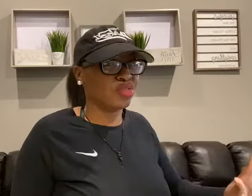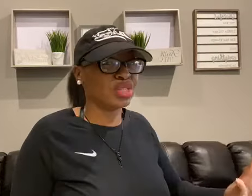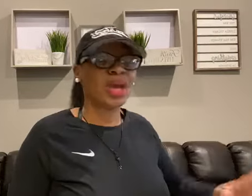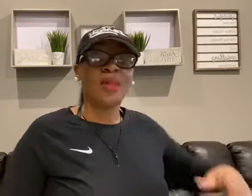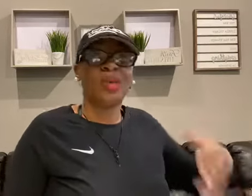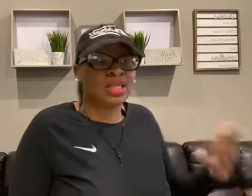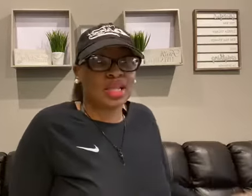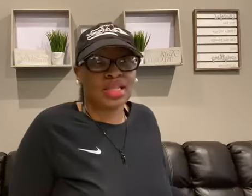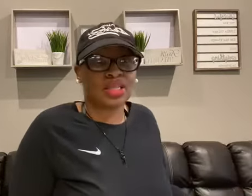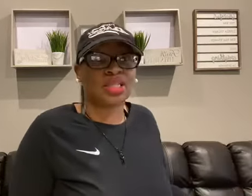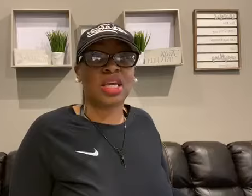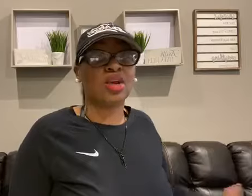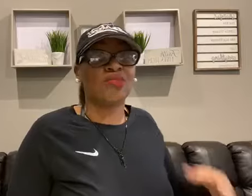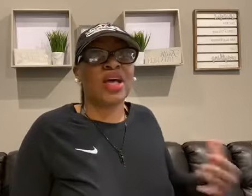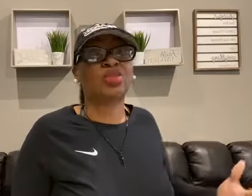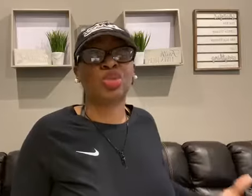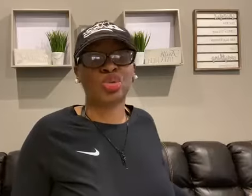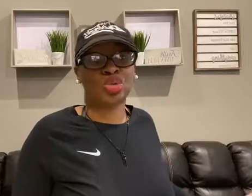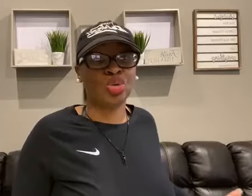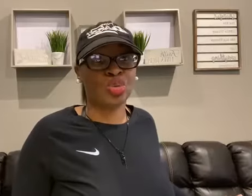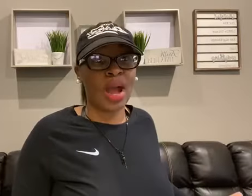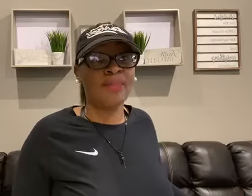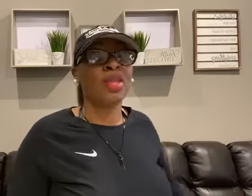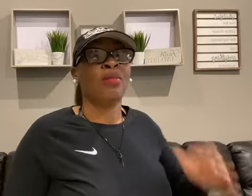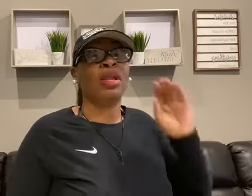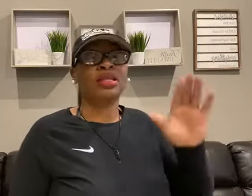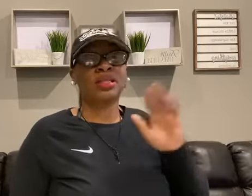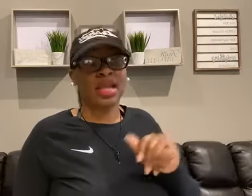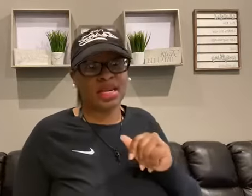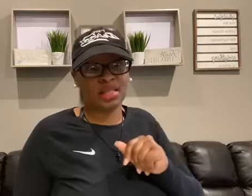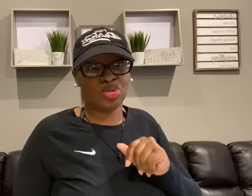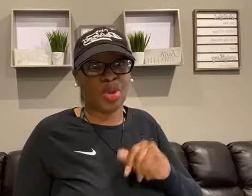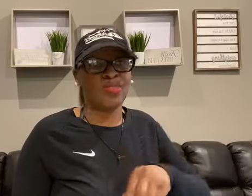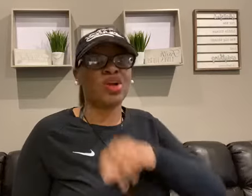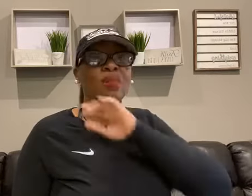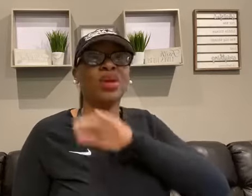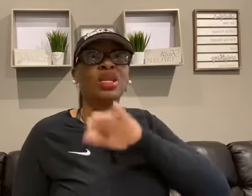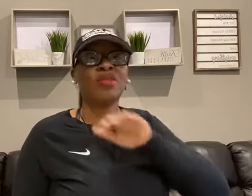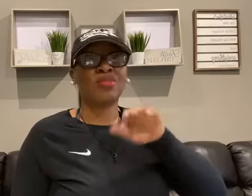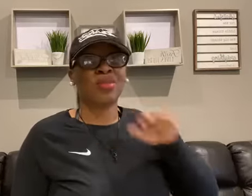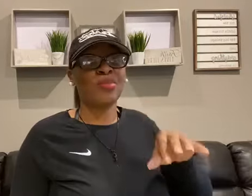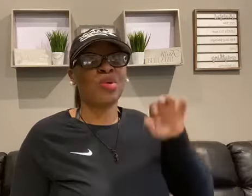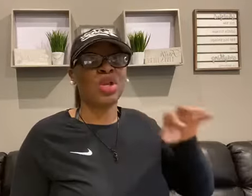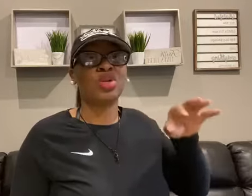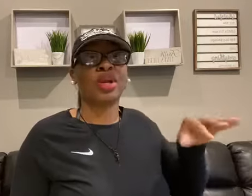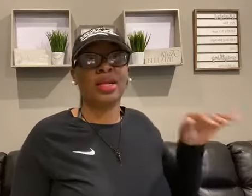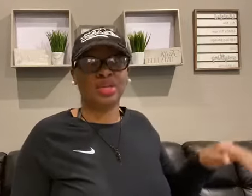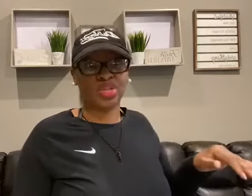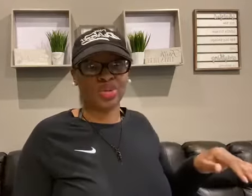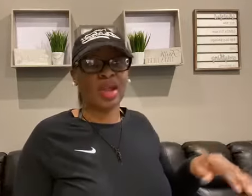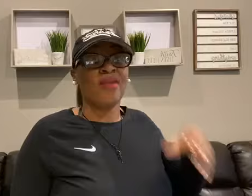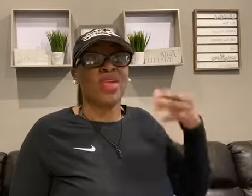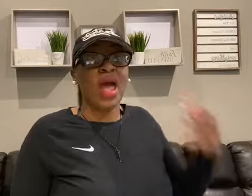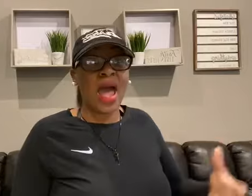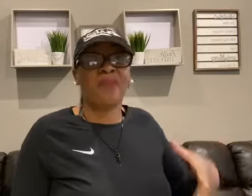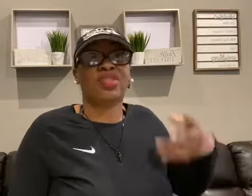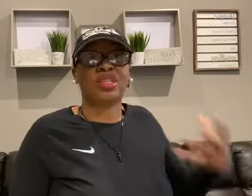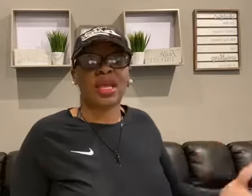service, because that's the skill, that's what you do, right? But let's look at it this way. There are many different people in your industry that have the